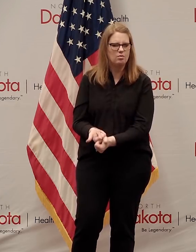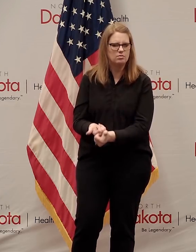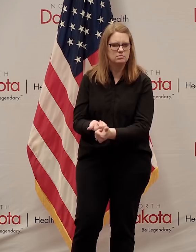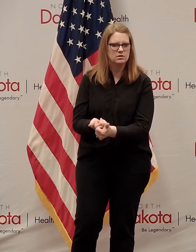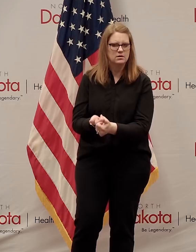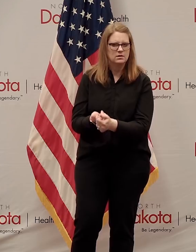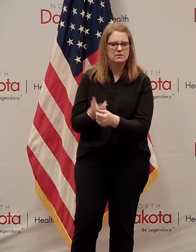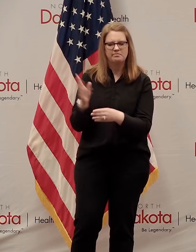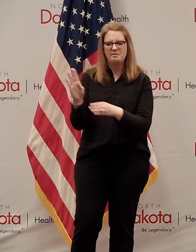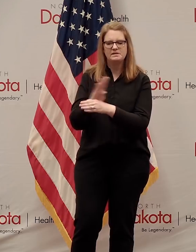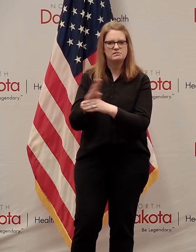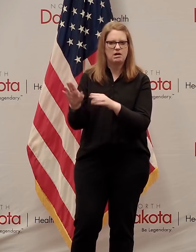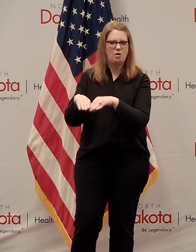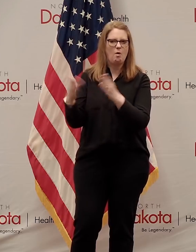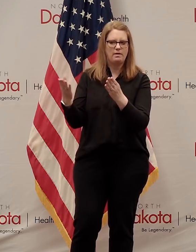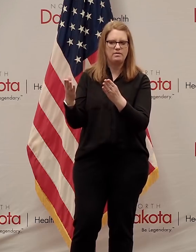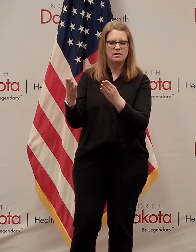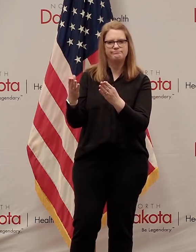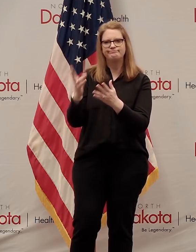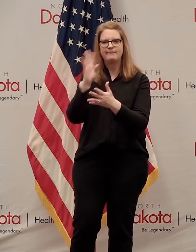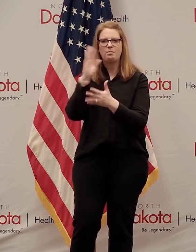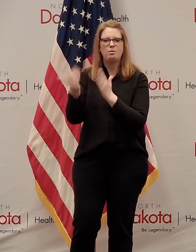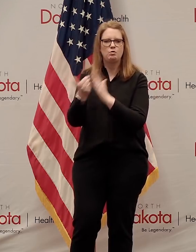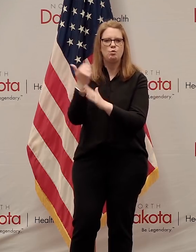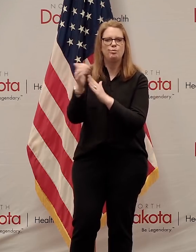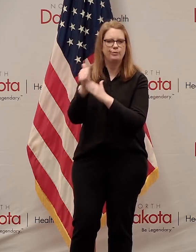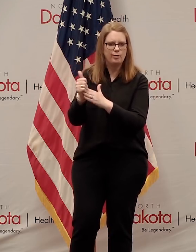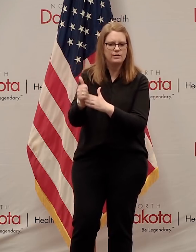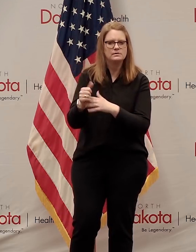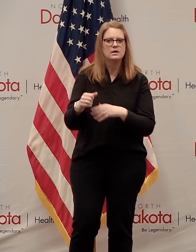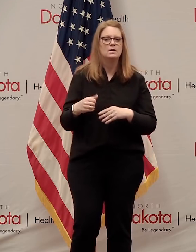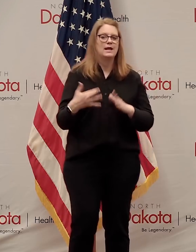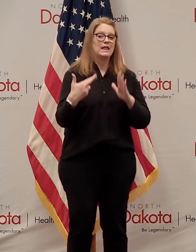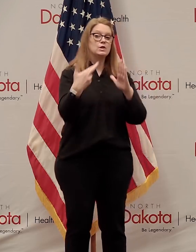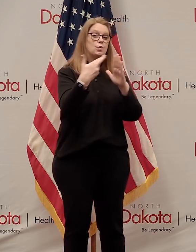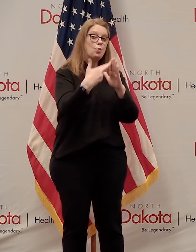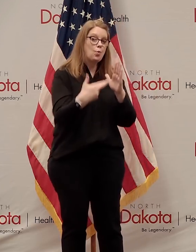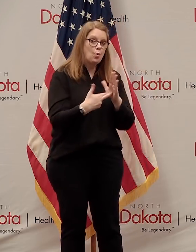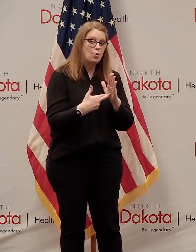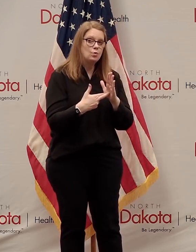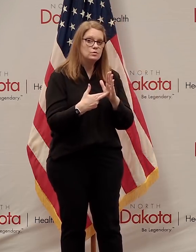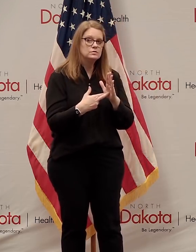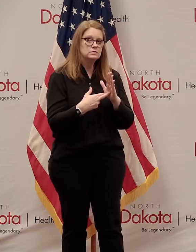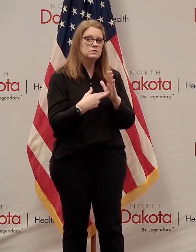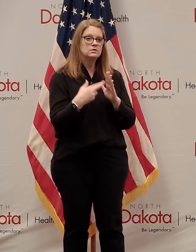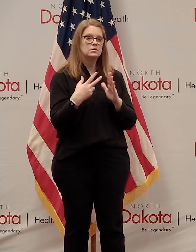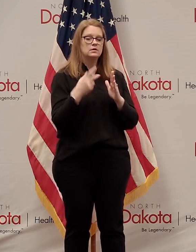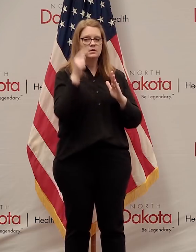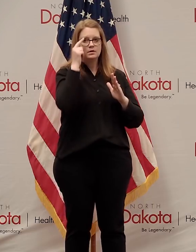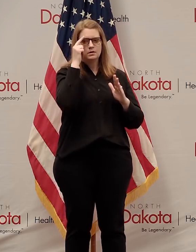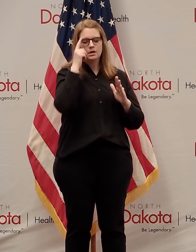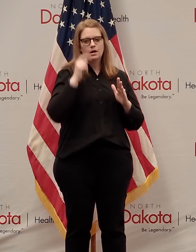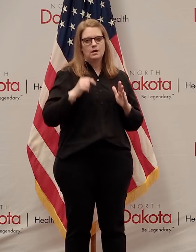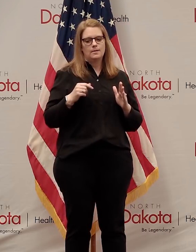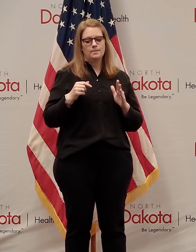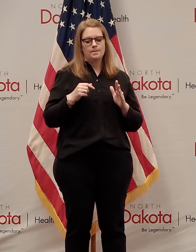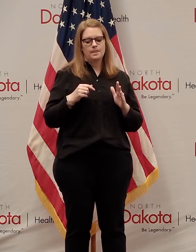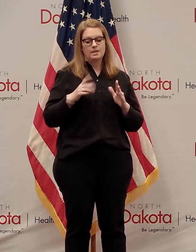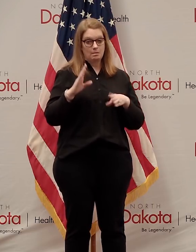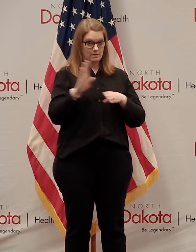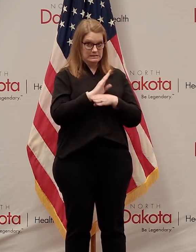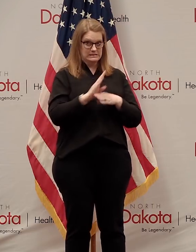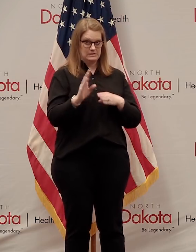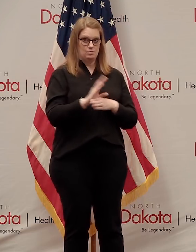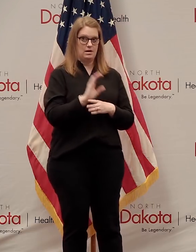applied by businesses that are open. There are going to be actual rules for those areas because the areas that we did close,